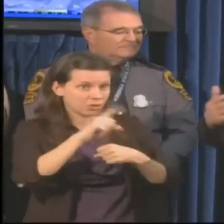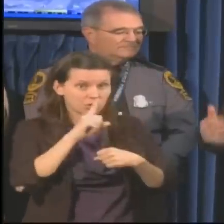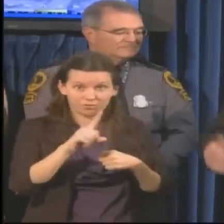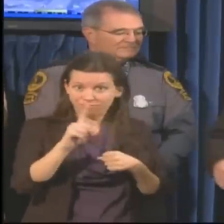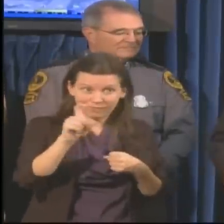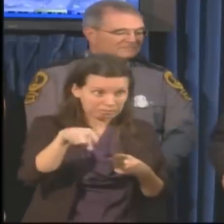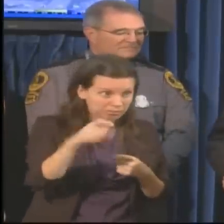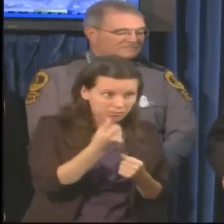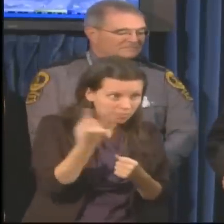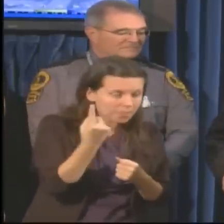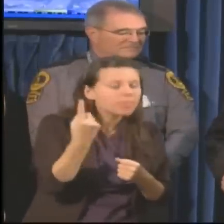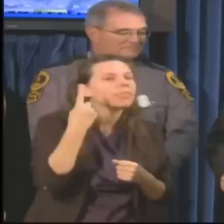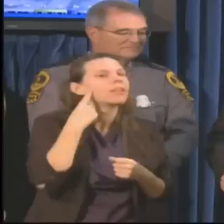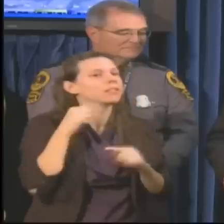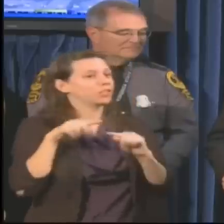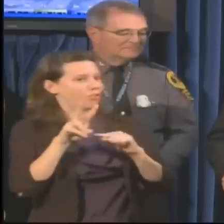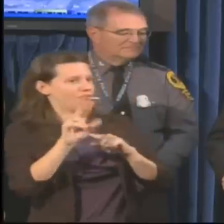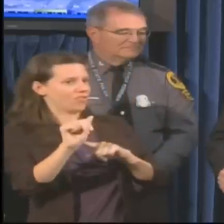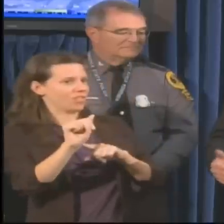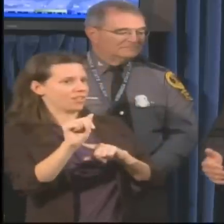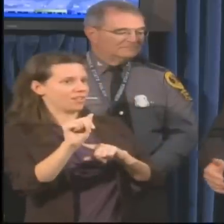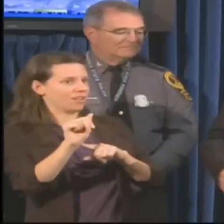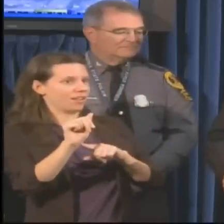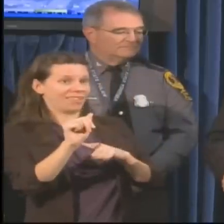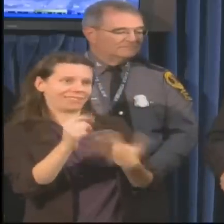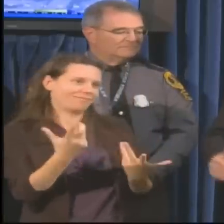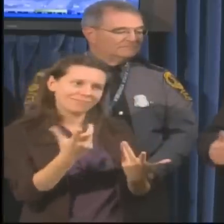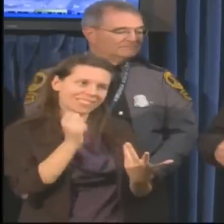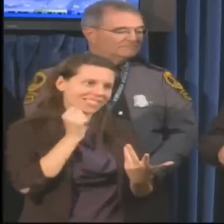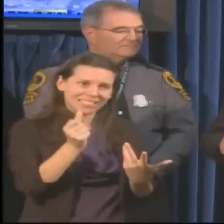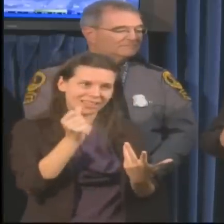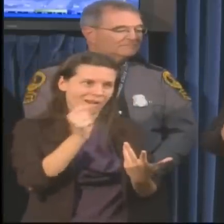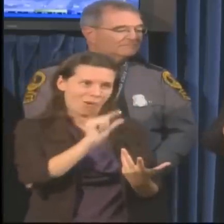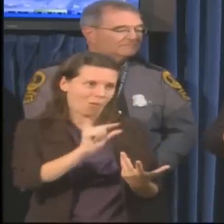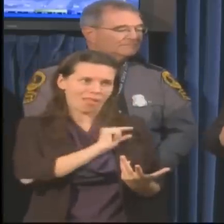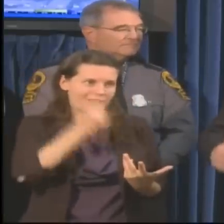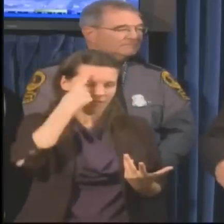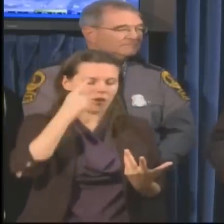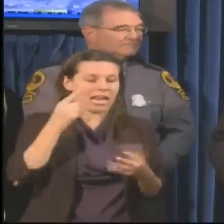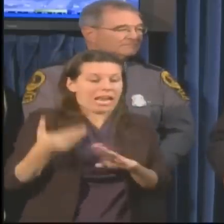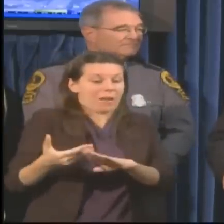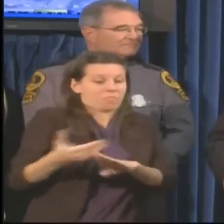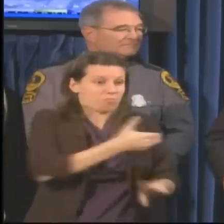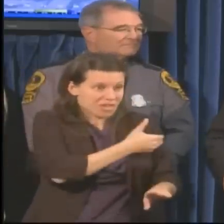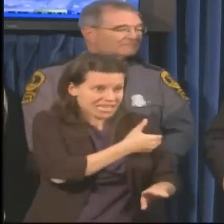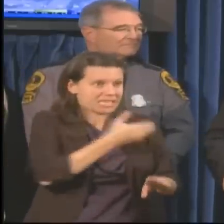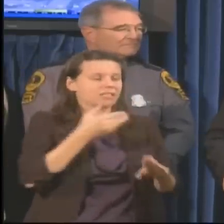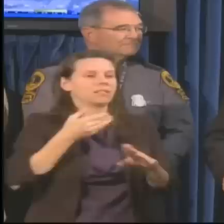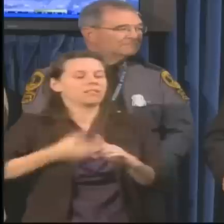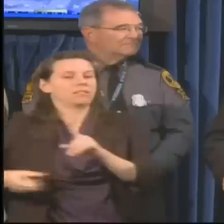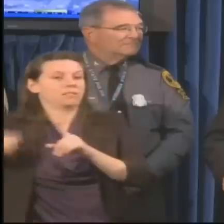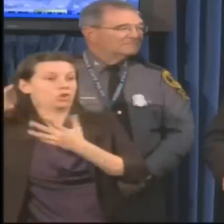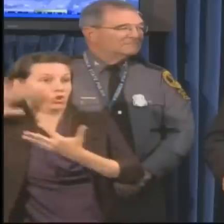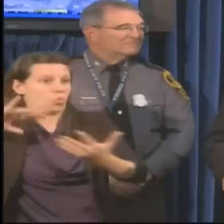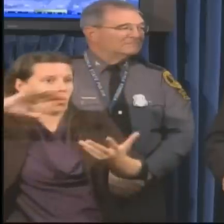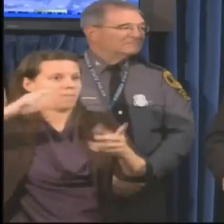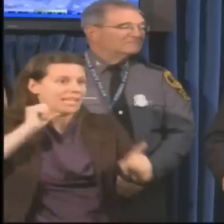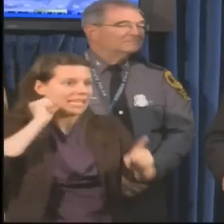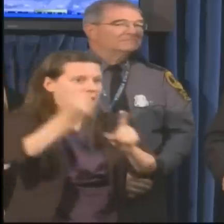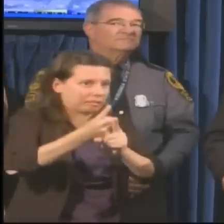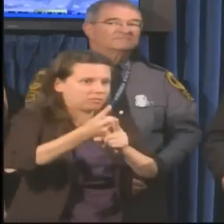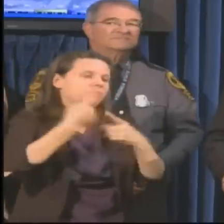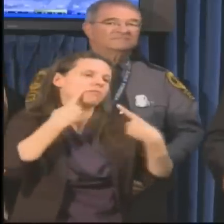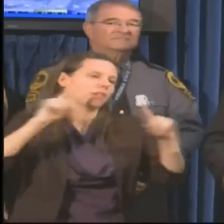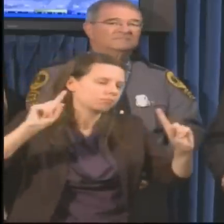Unlike some other states, Virginia would not apply for nor qualify for a pre-landfall declaration, but we anticipate